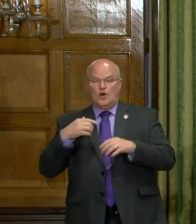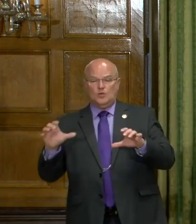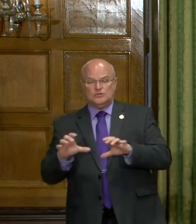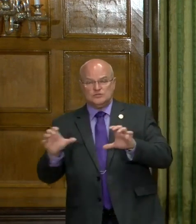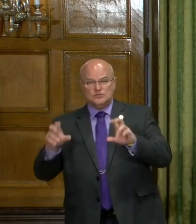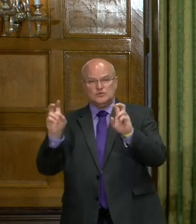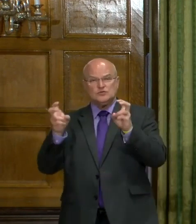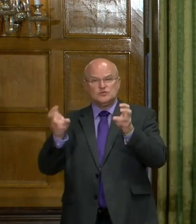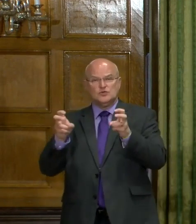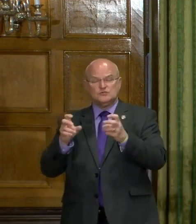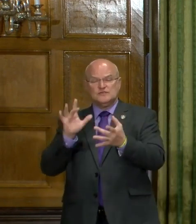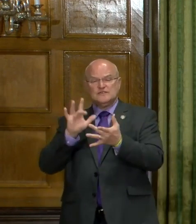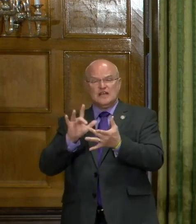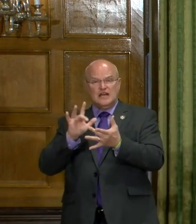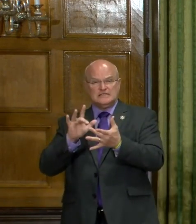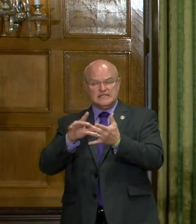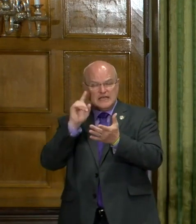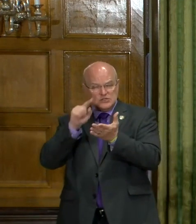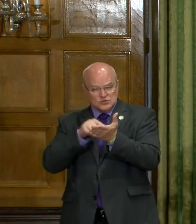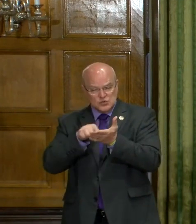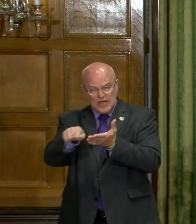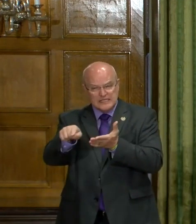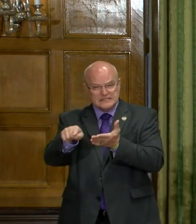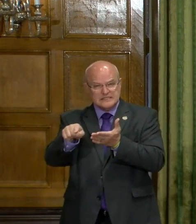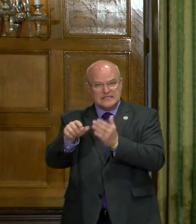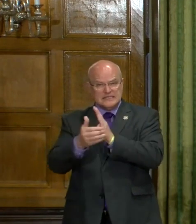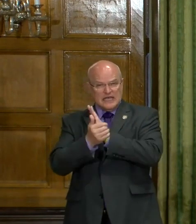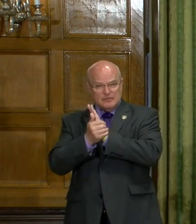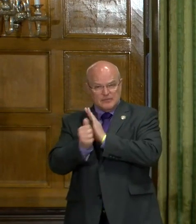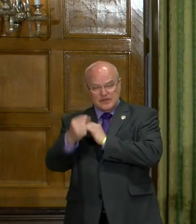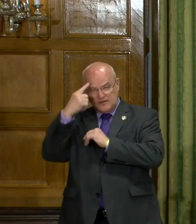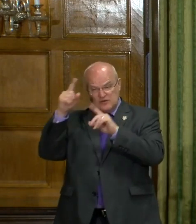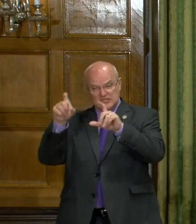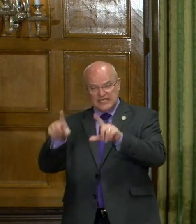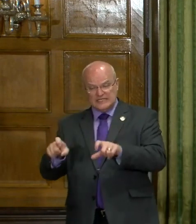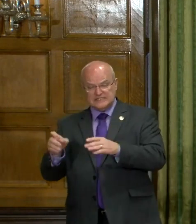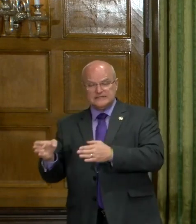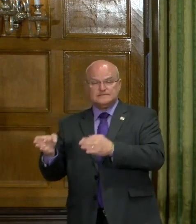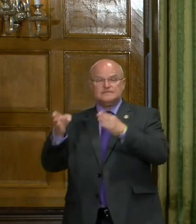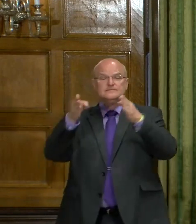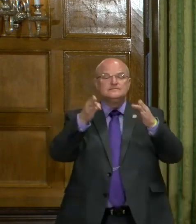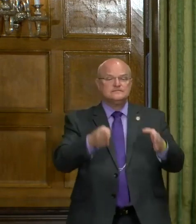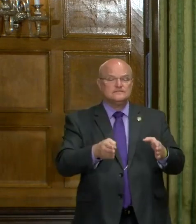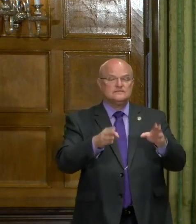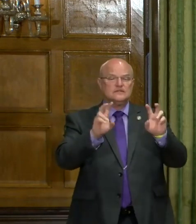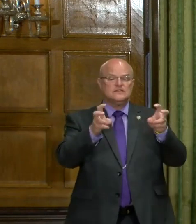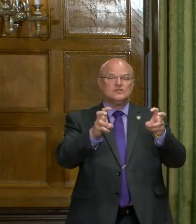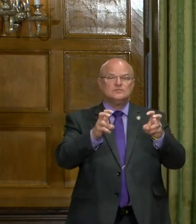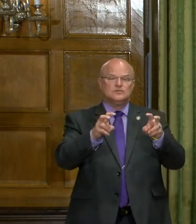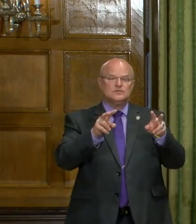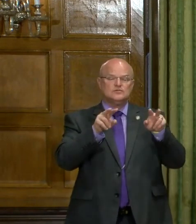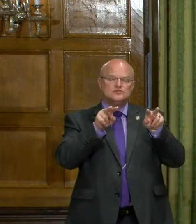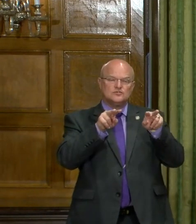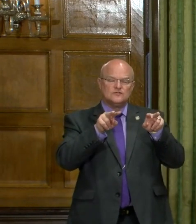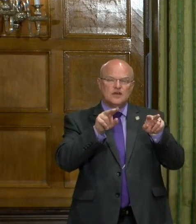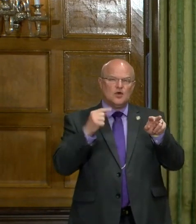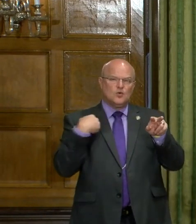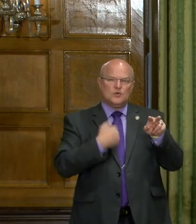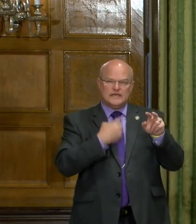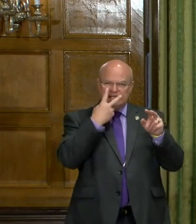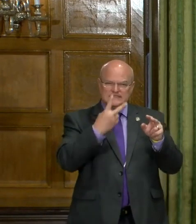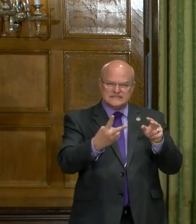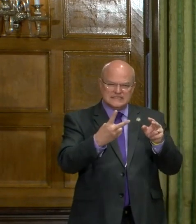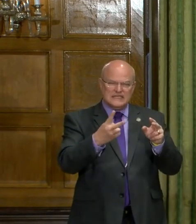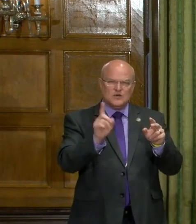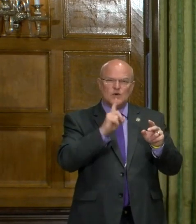we do in terms of contact tracing capability for testing, but also in terms of surveillance, where we